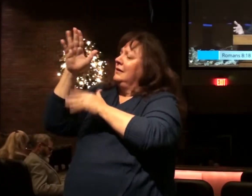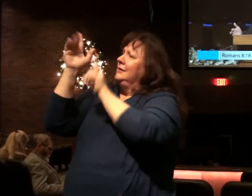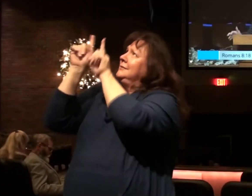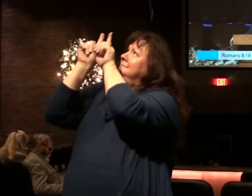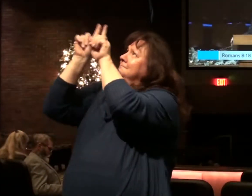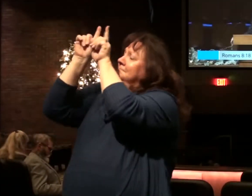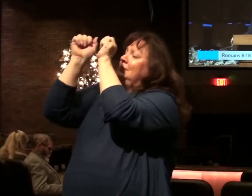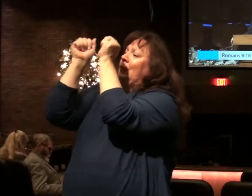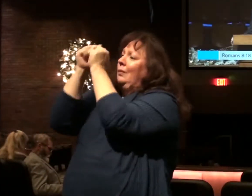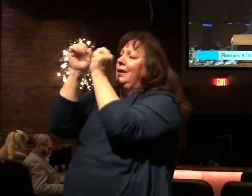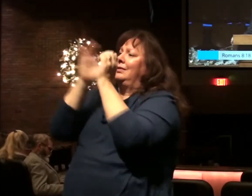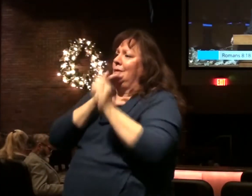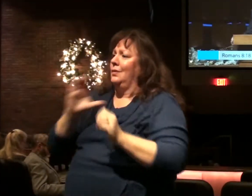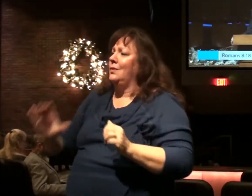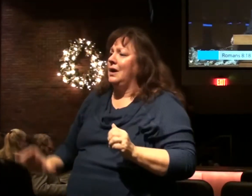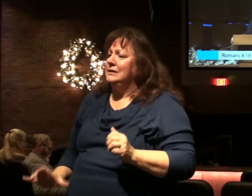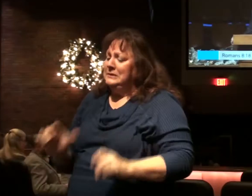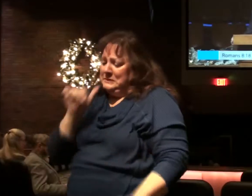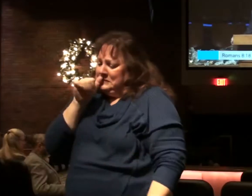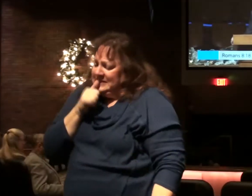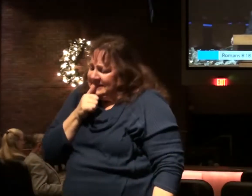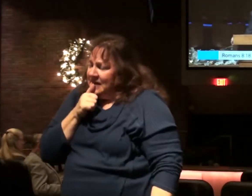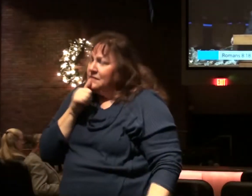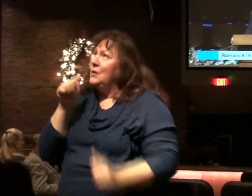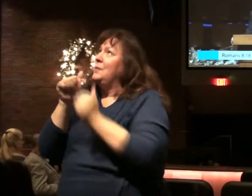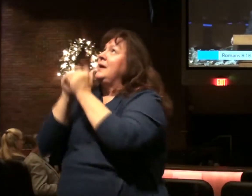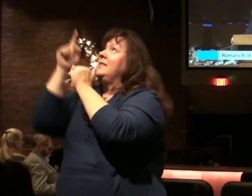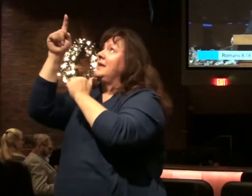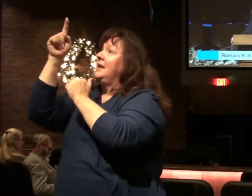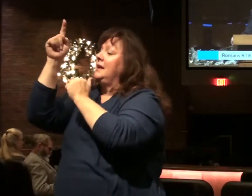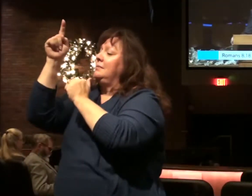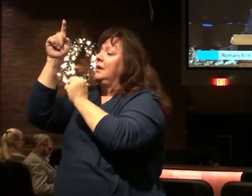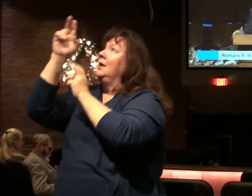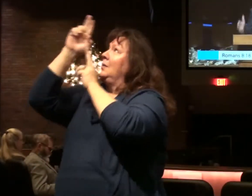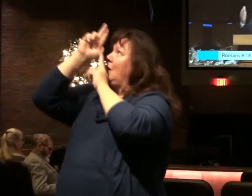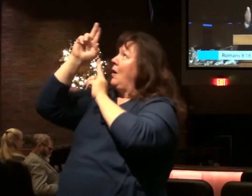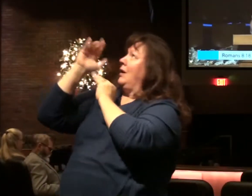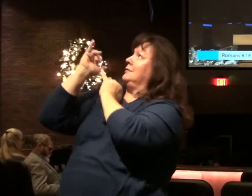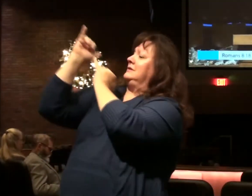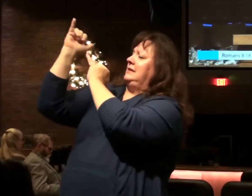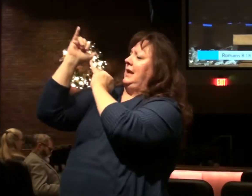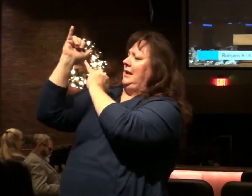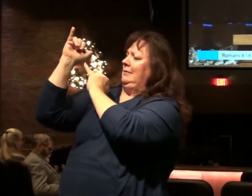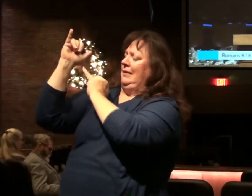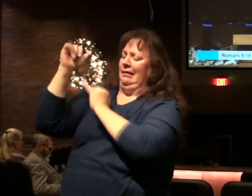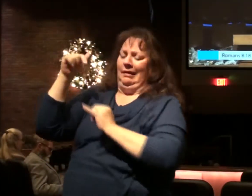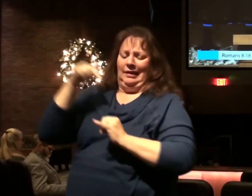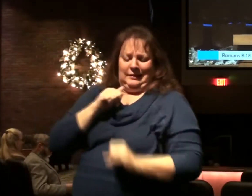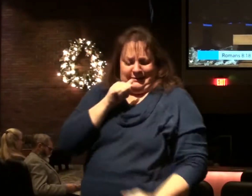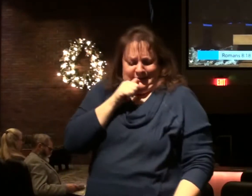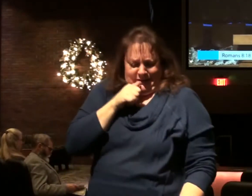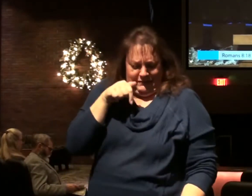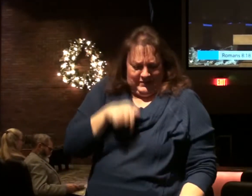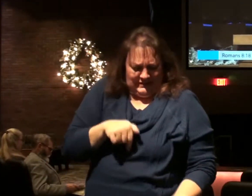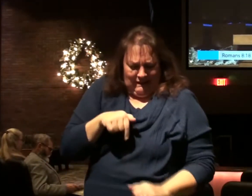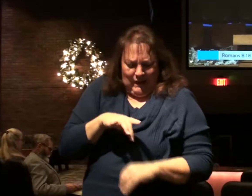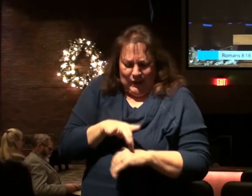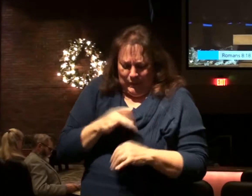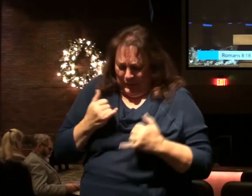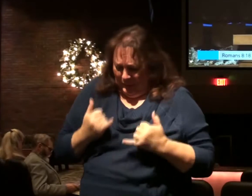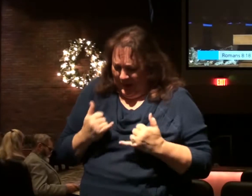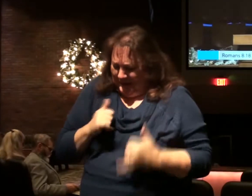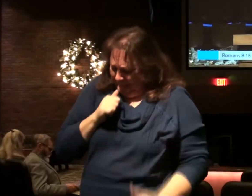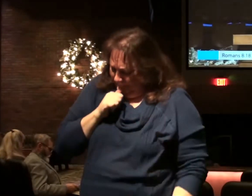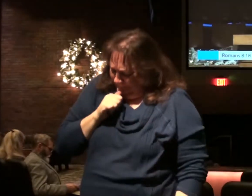heirs with Christ. If we suffer with Him, that we may be glorified with Him. For I consider that the sufferings of this present